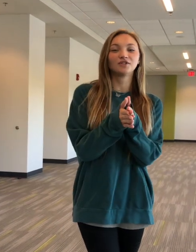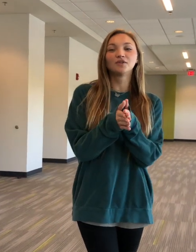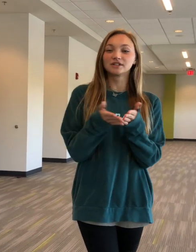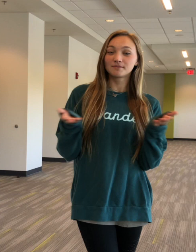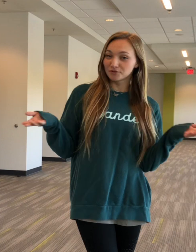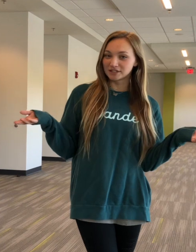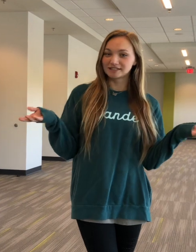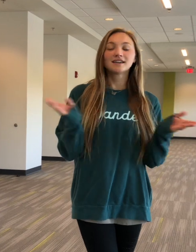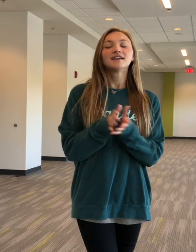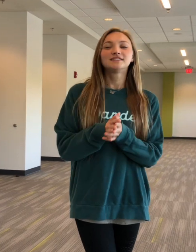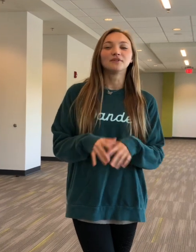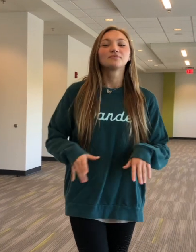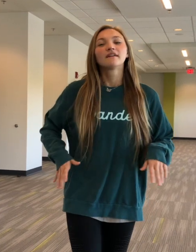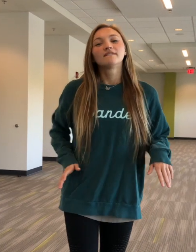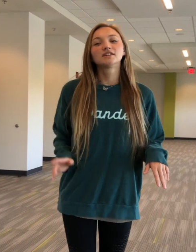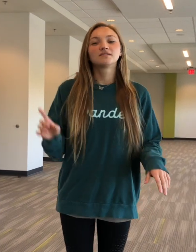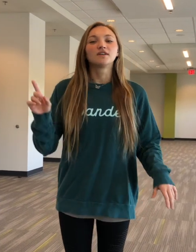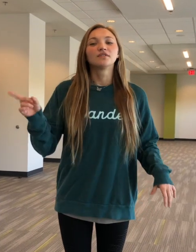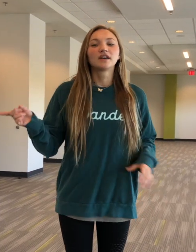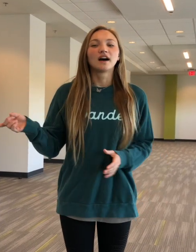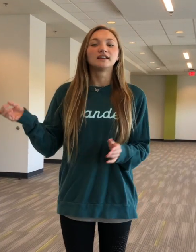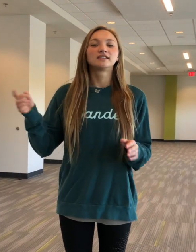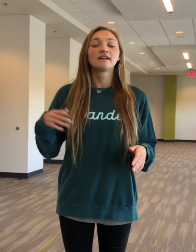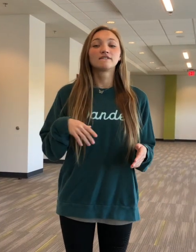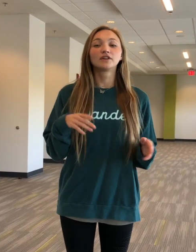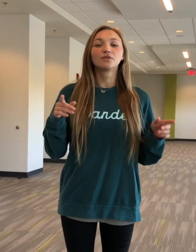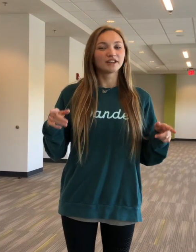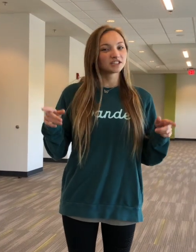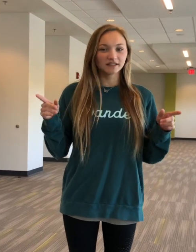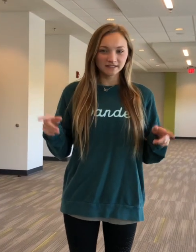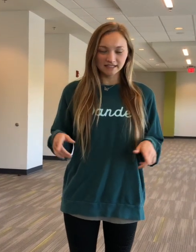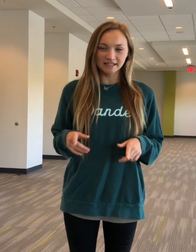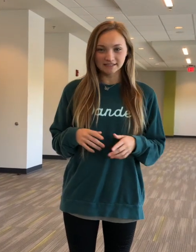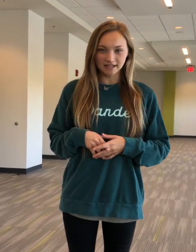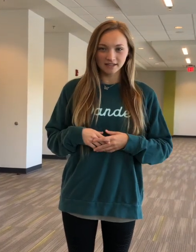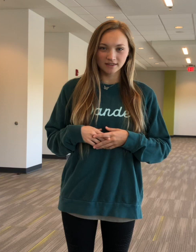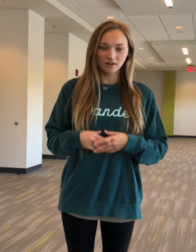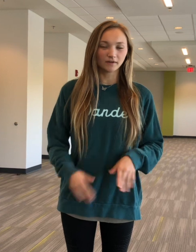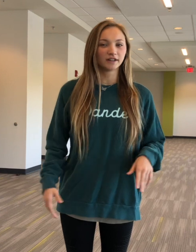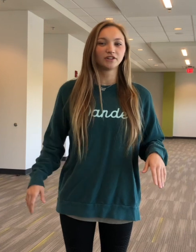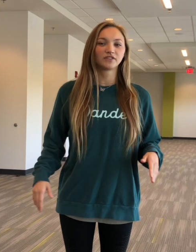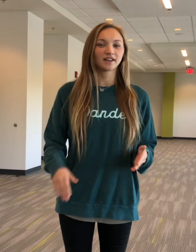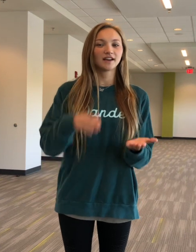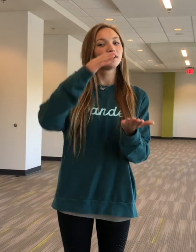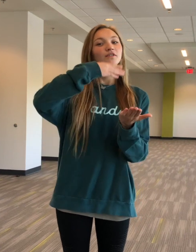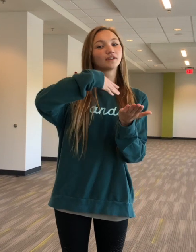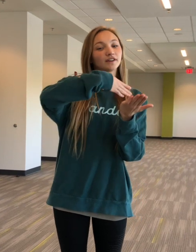words and emotions. So first of all, we got, for the wages of sin is death. All we're going to do for that, we're going to